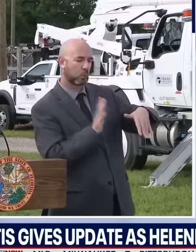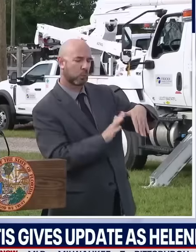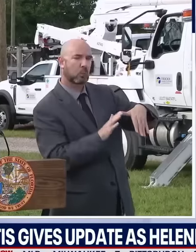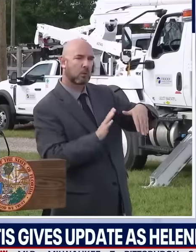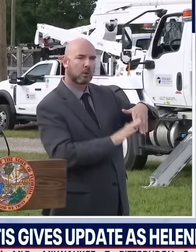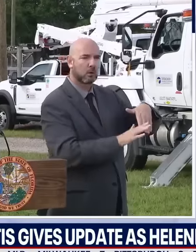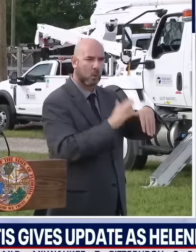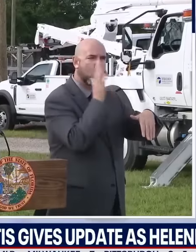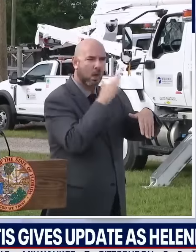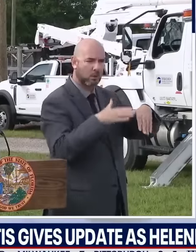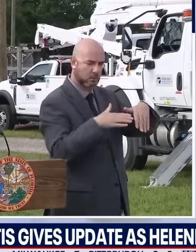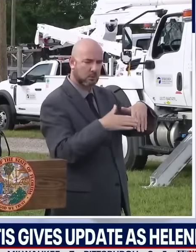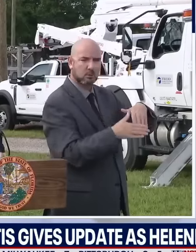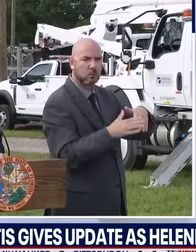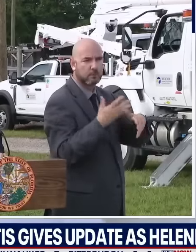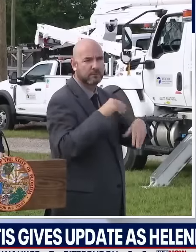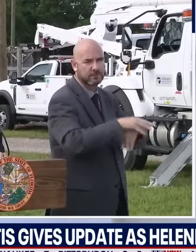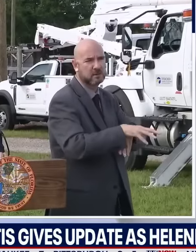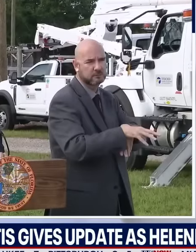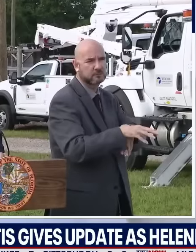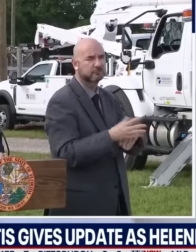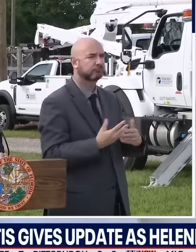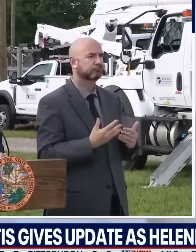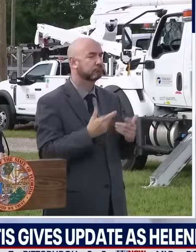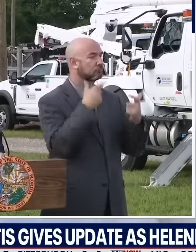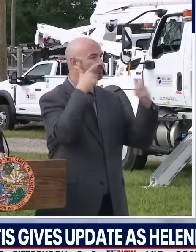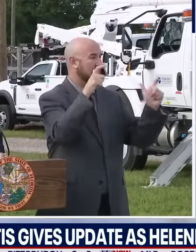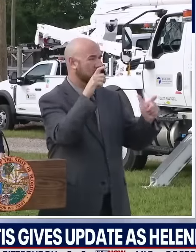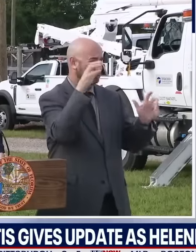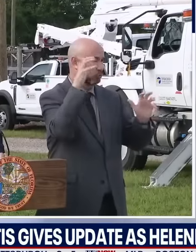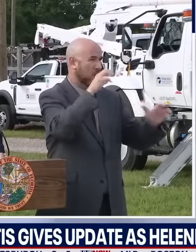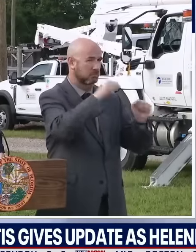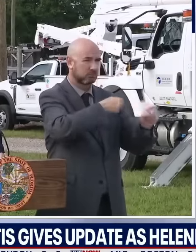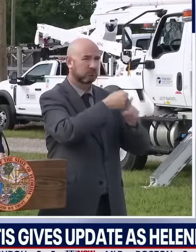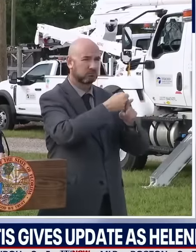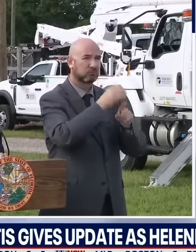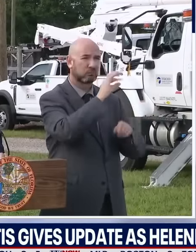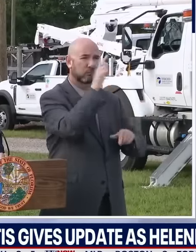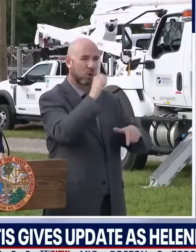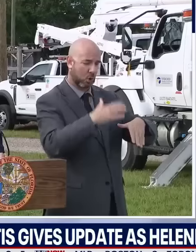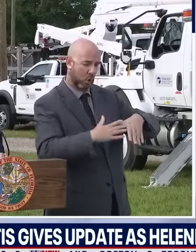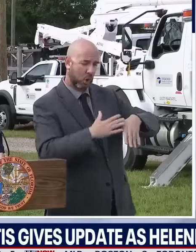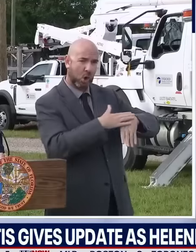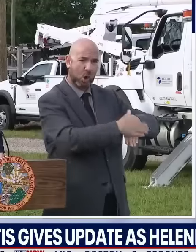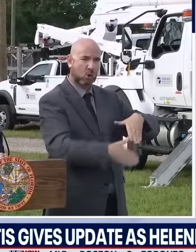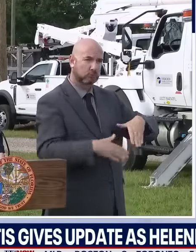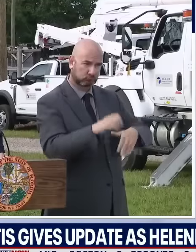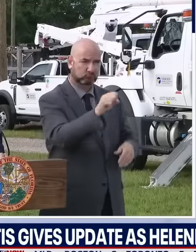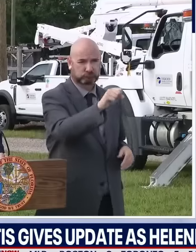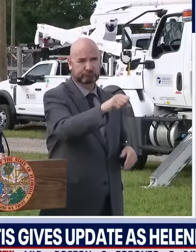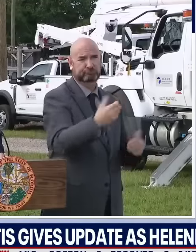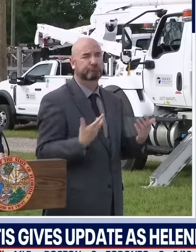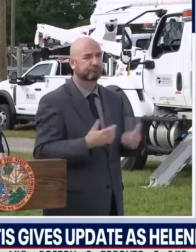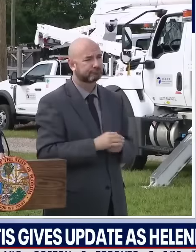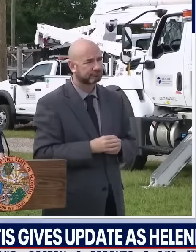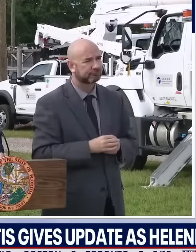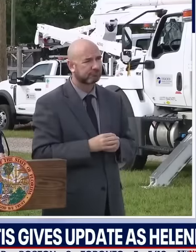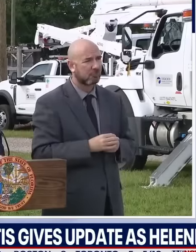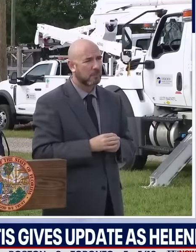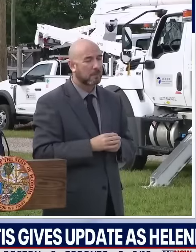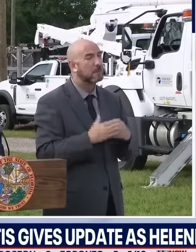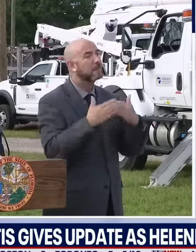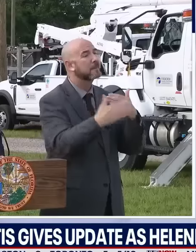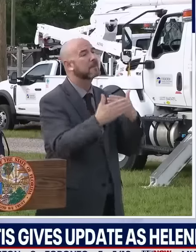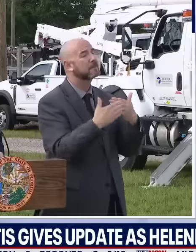storm, has the potential to have a lot of impacts. So again, you still have time to prepare. Make sure that you're executing your